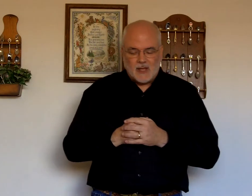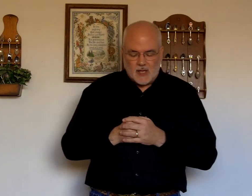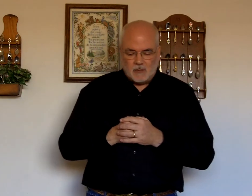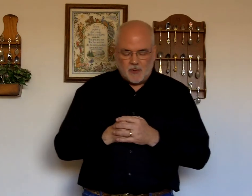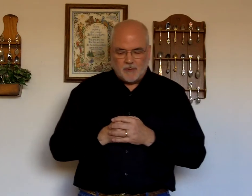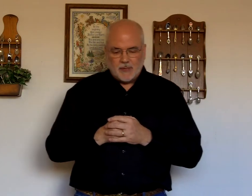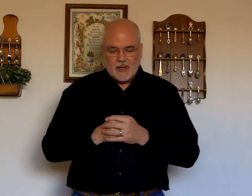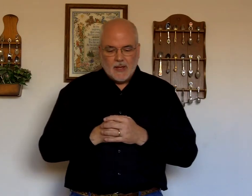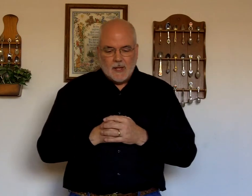Keep.